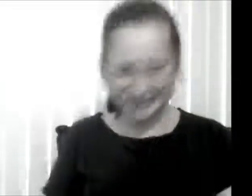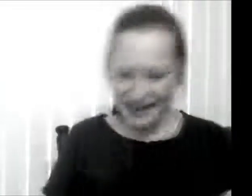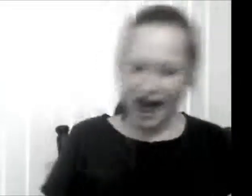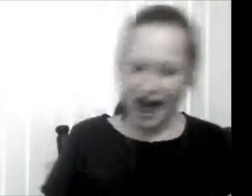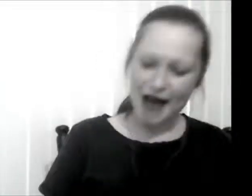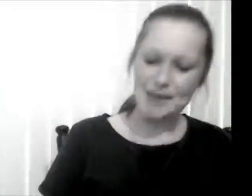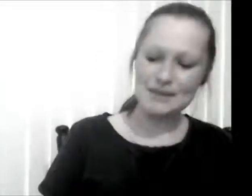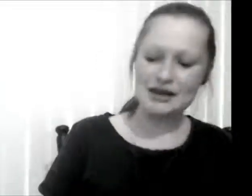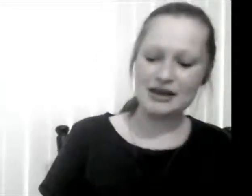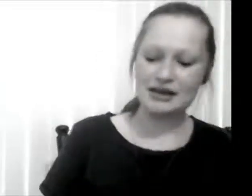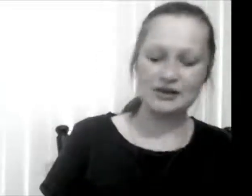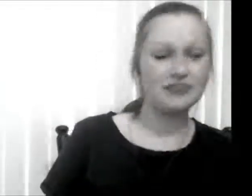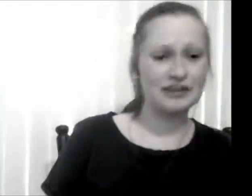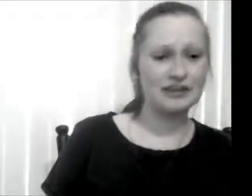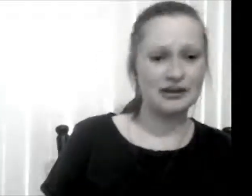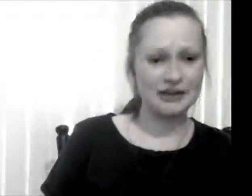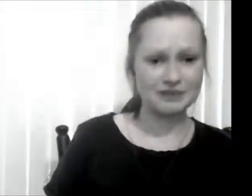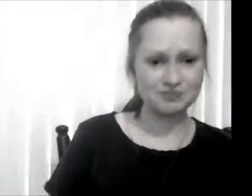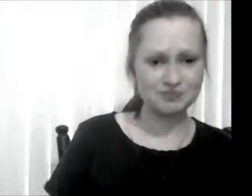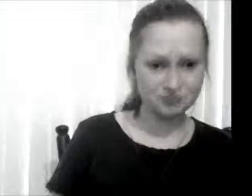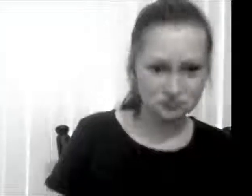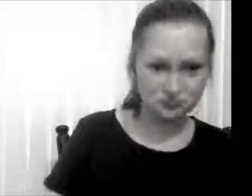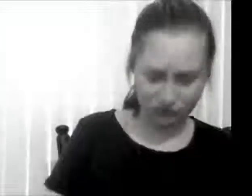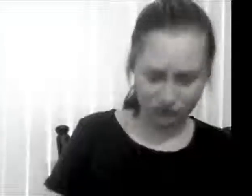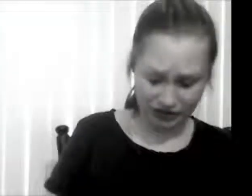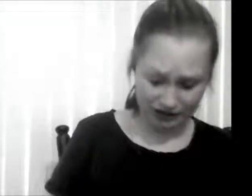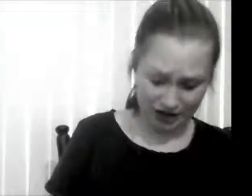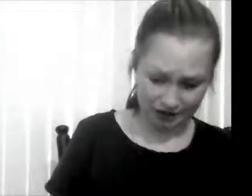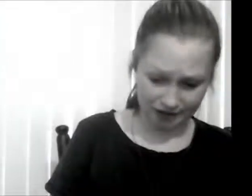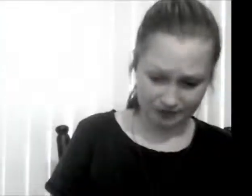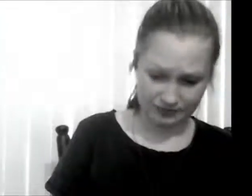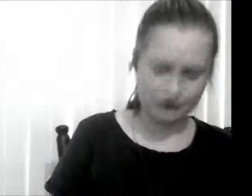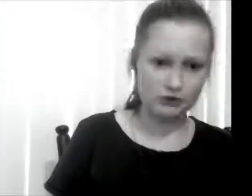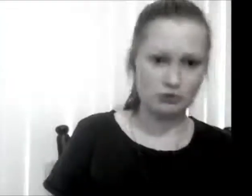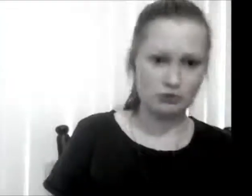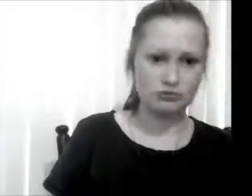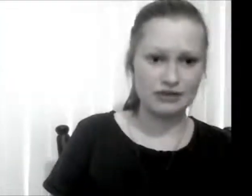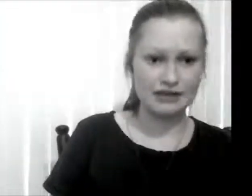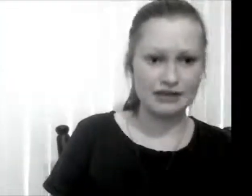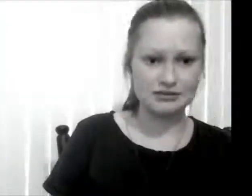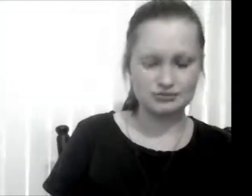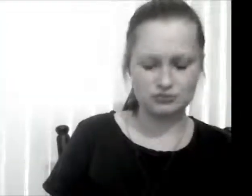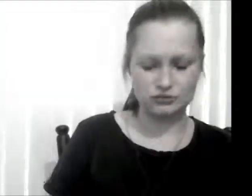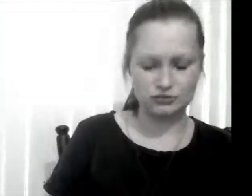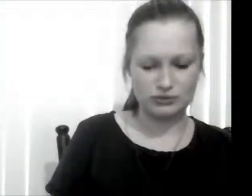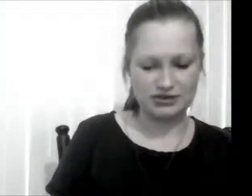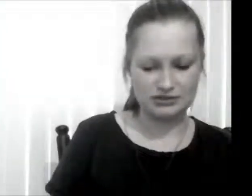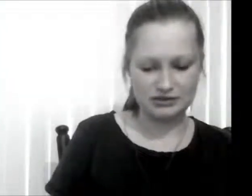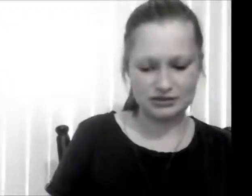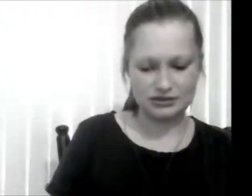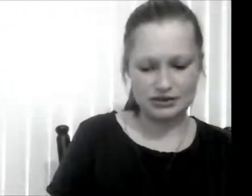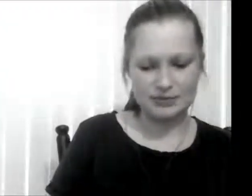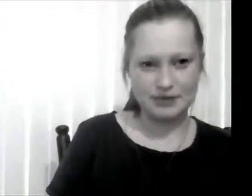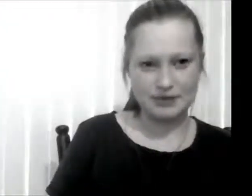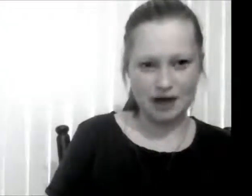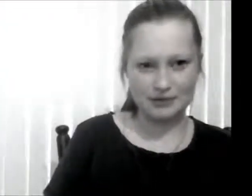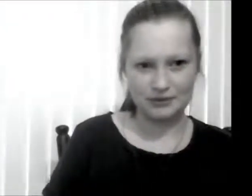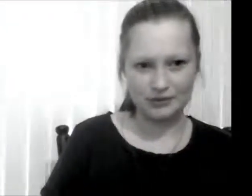Um but yeah and hopefully I'll get um in a few more days or weeks be able to up it more.